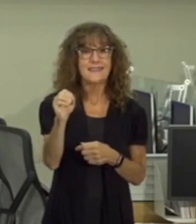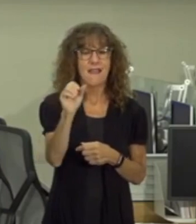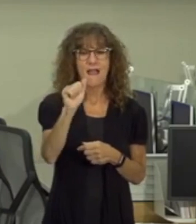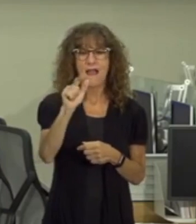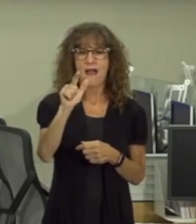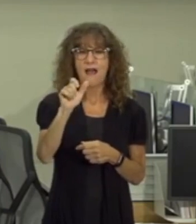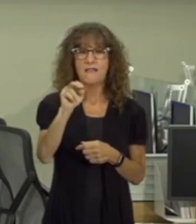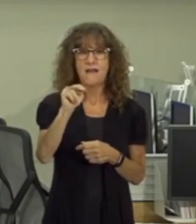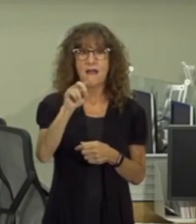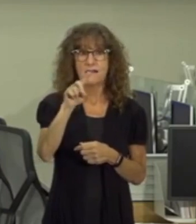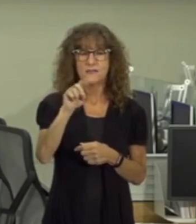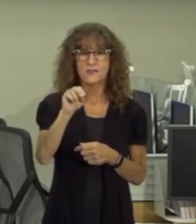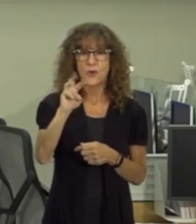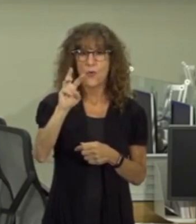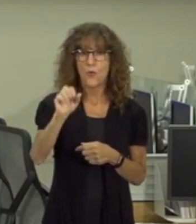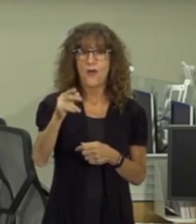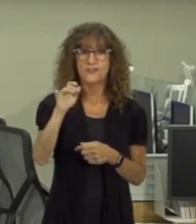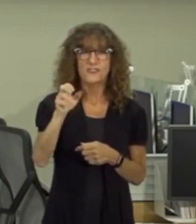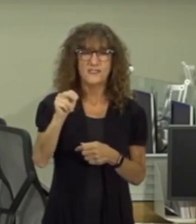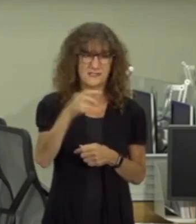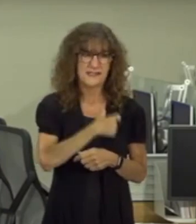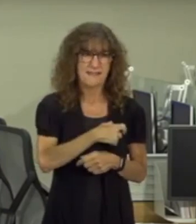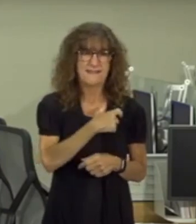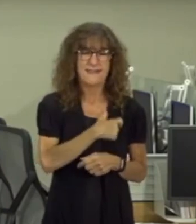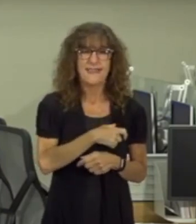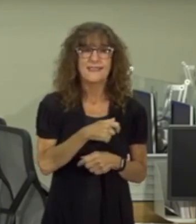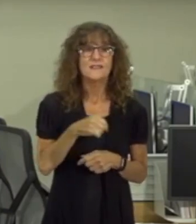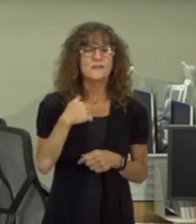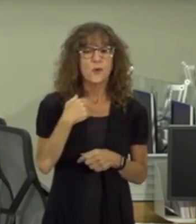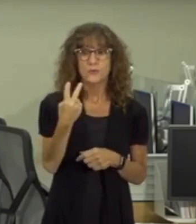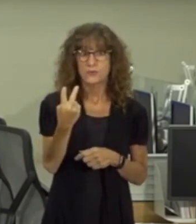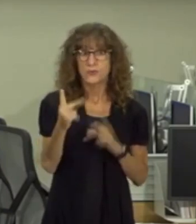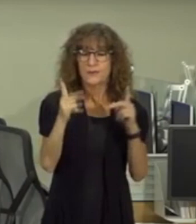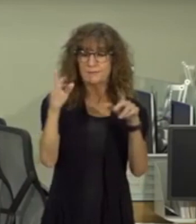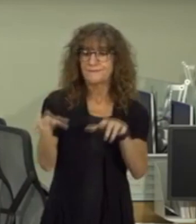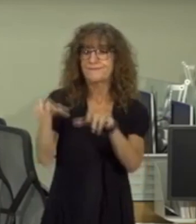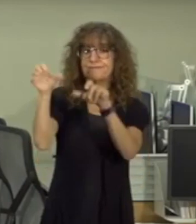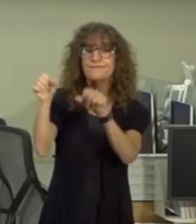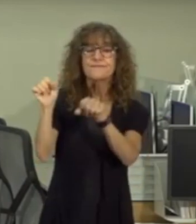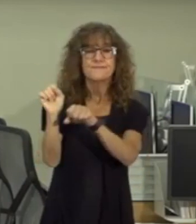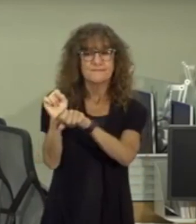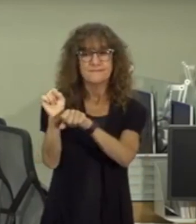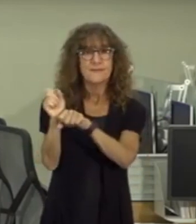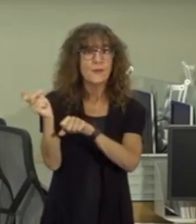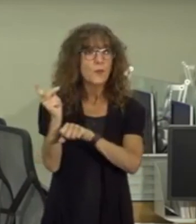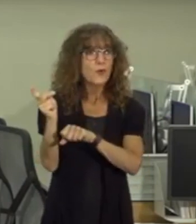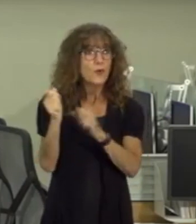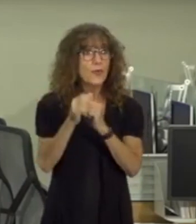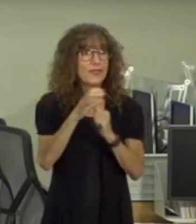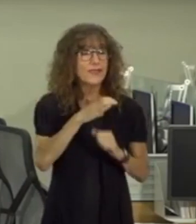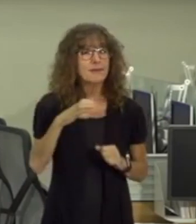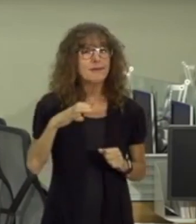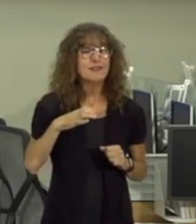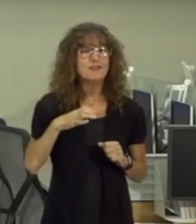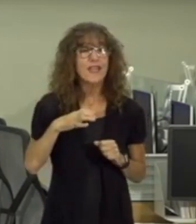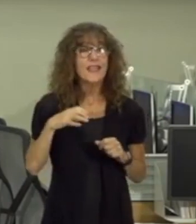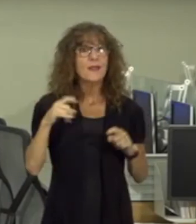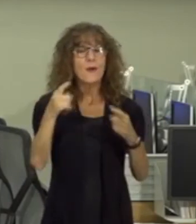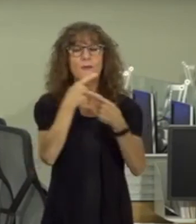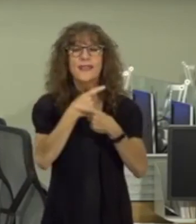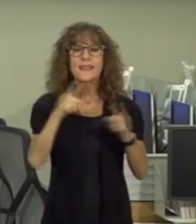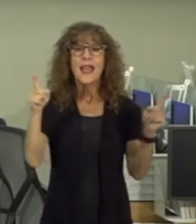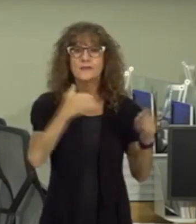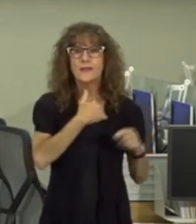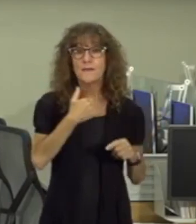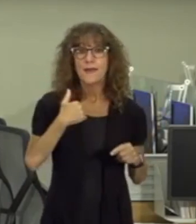we are really we've turned that commission over to two capable hands they'll be working uh with this commission and while we announced